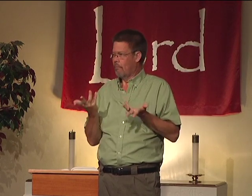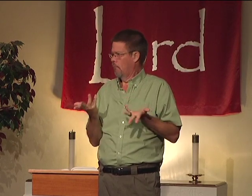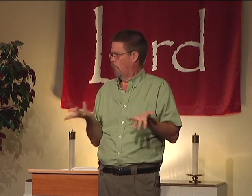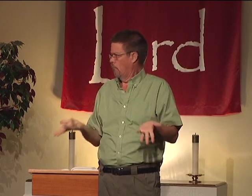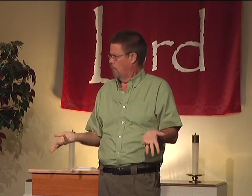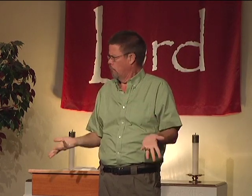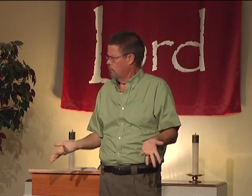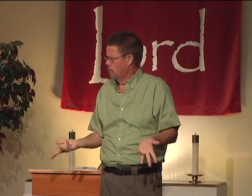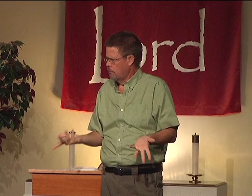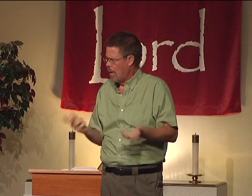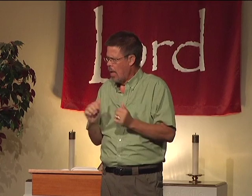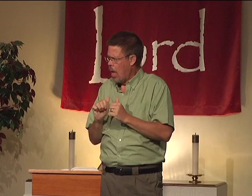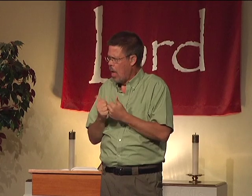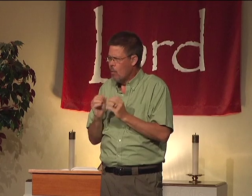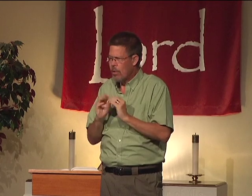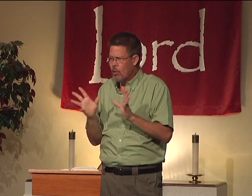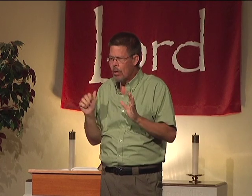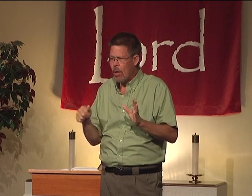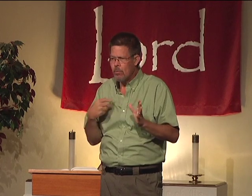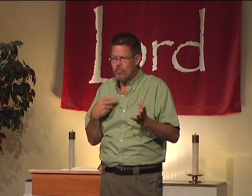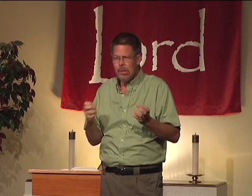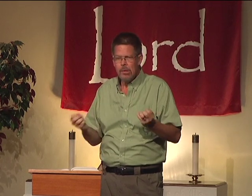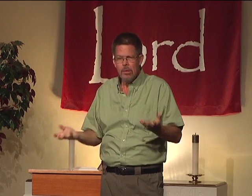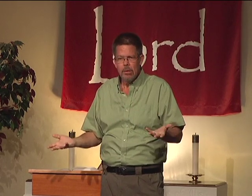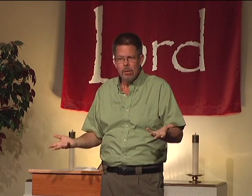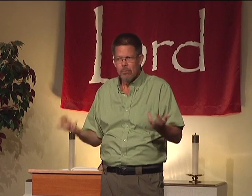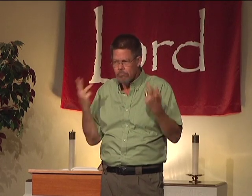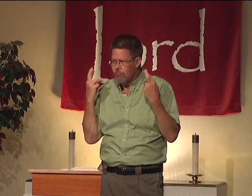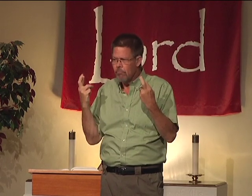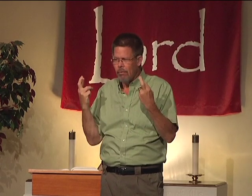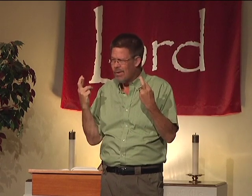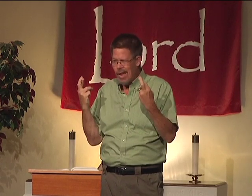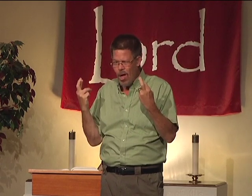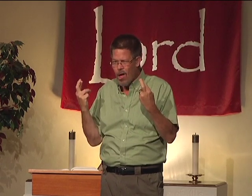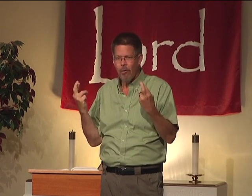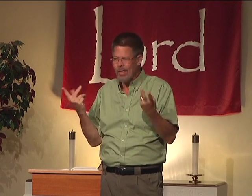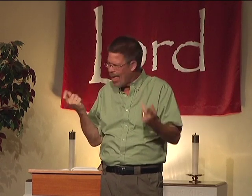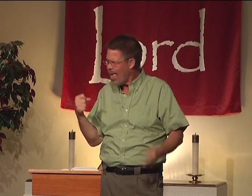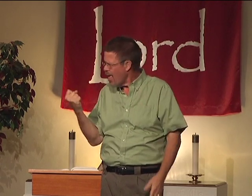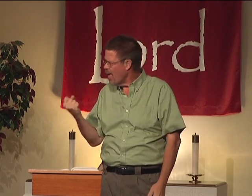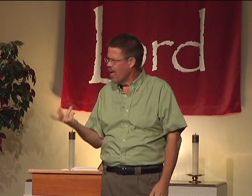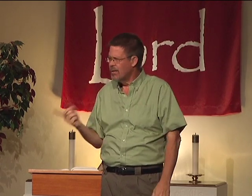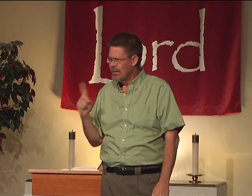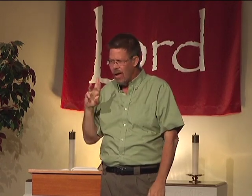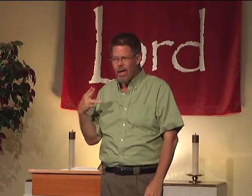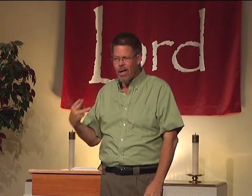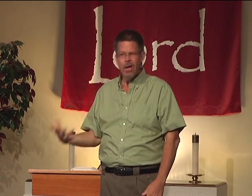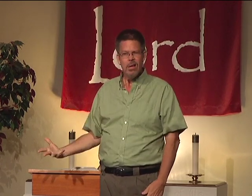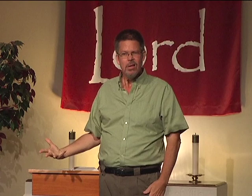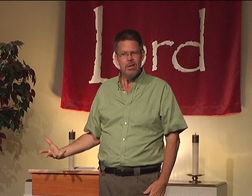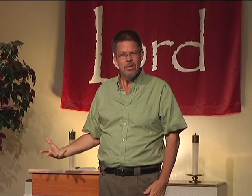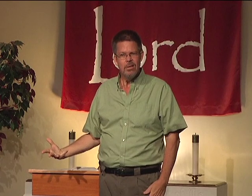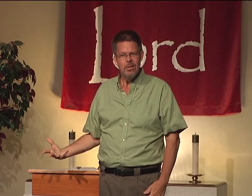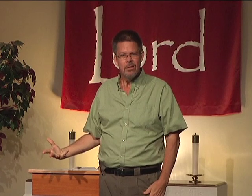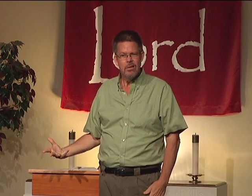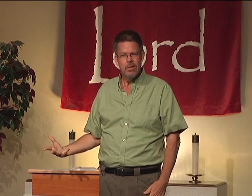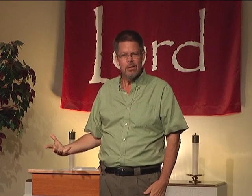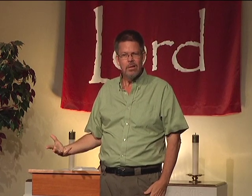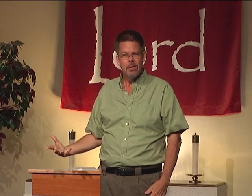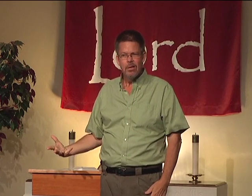and you have eternal life. How clear can that be? It's not cross your fingers. I really hope this happens or I'm going to